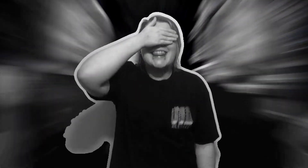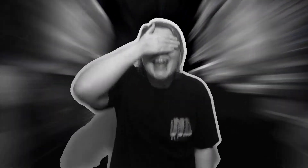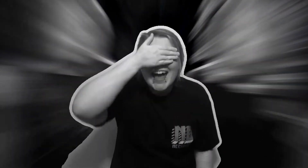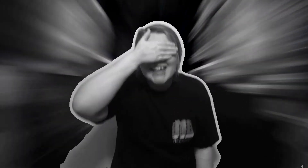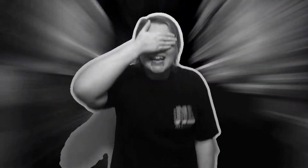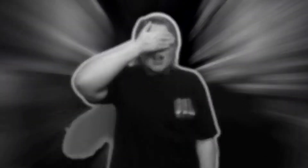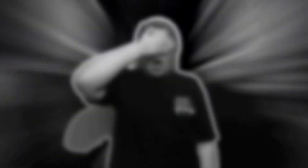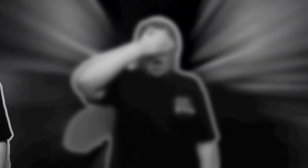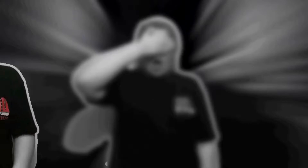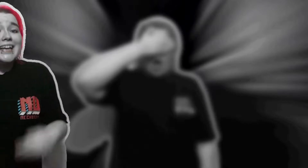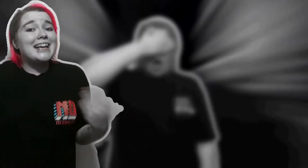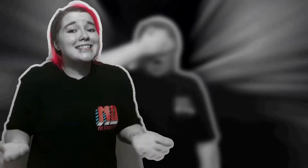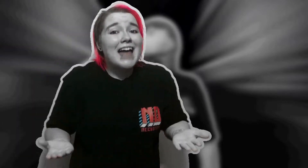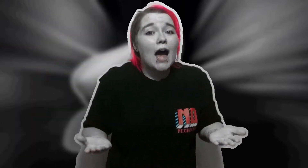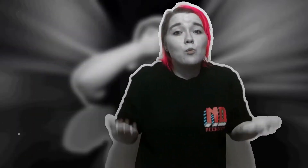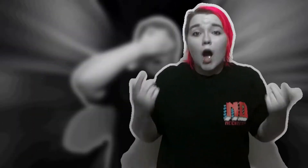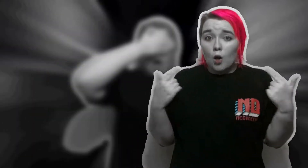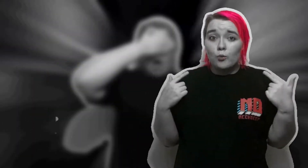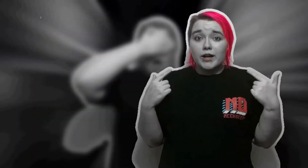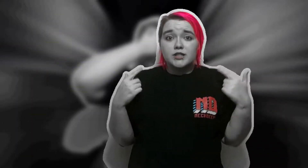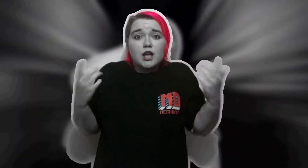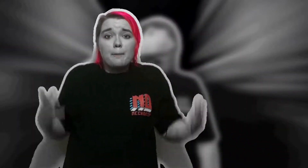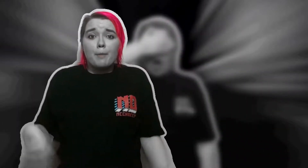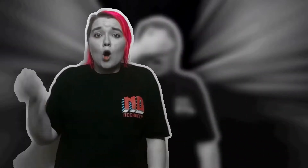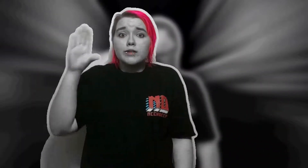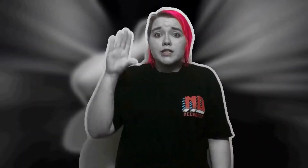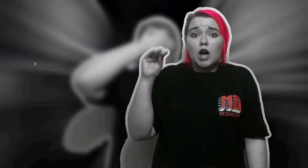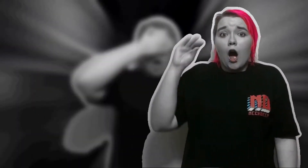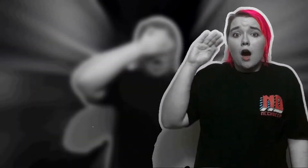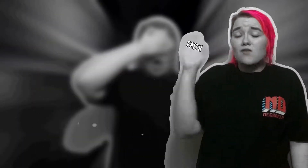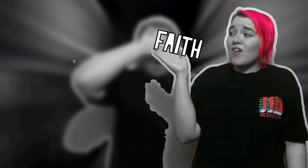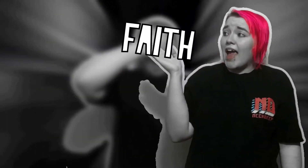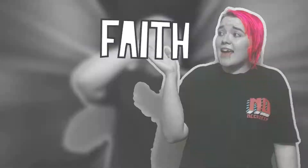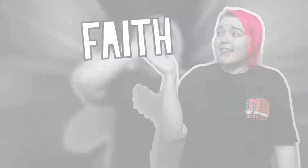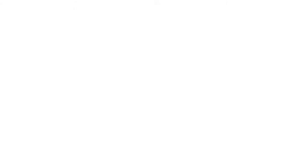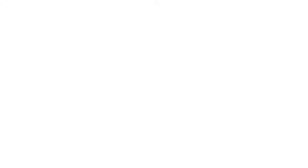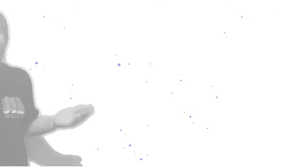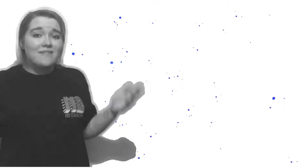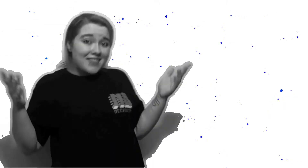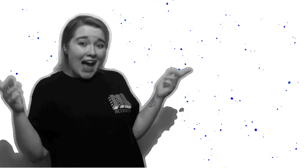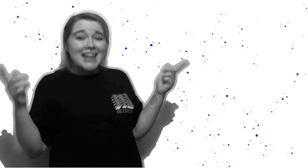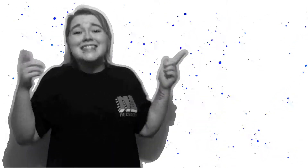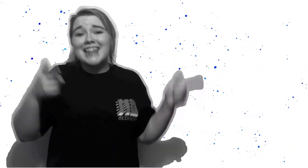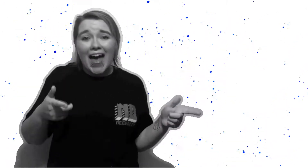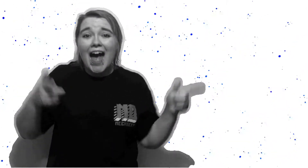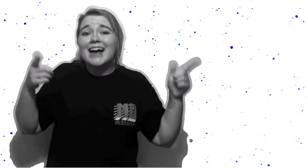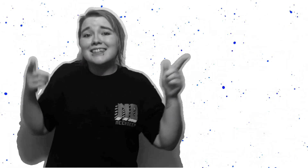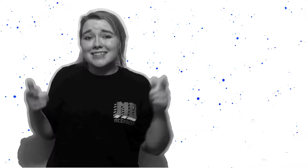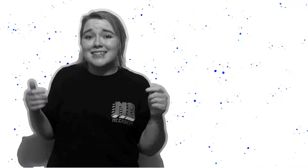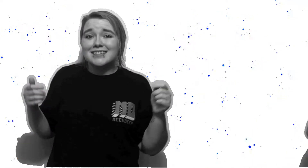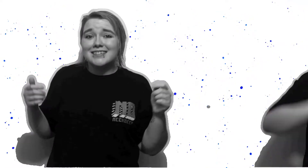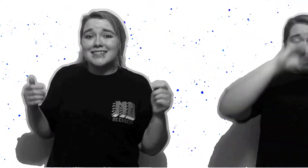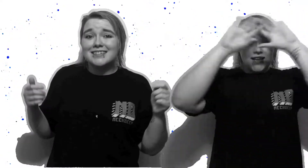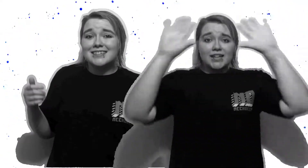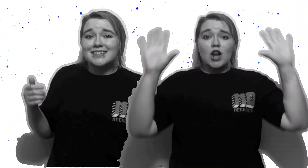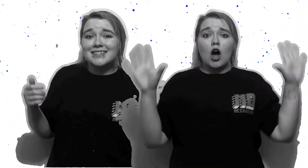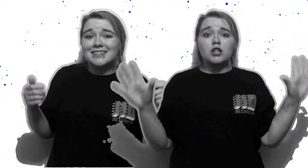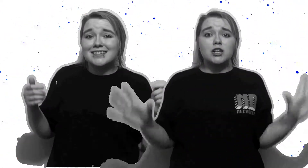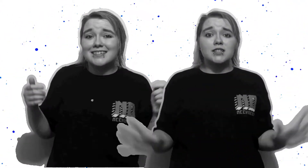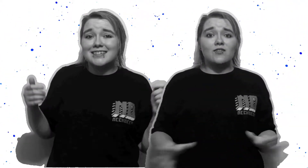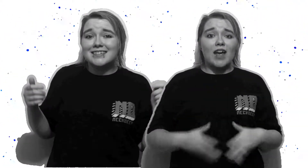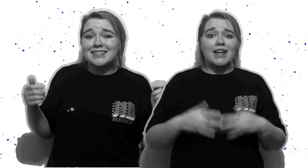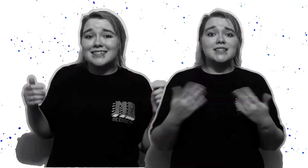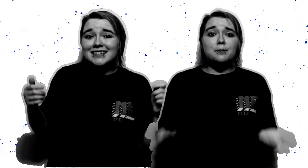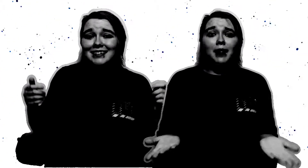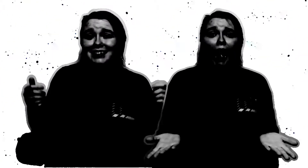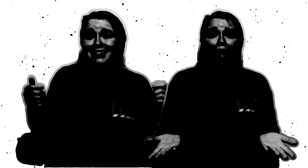anything at all Is that what we're supposed to call? Fake, well if that is that Then it